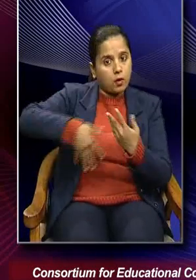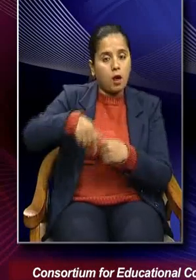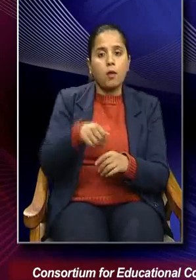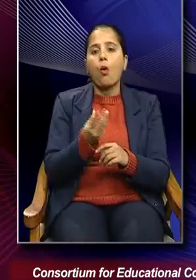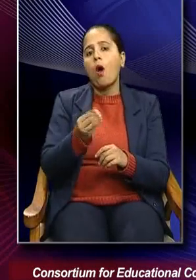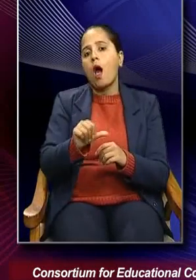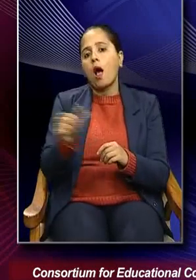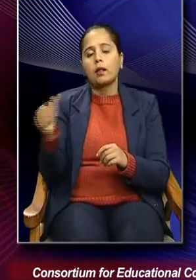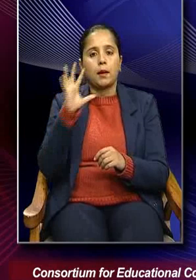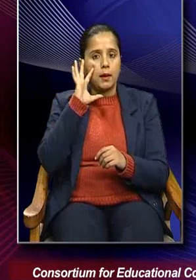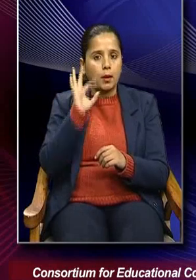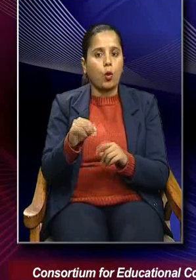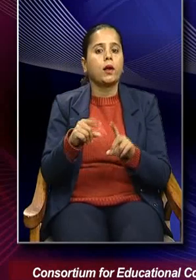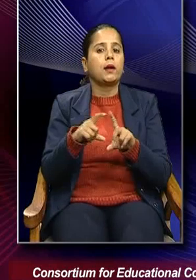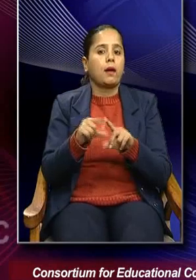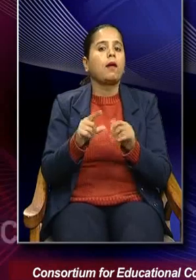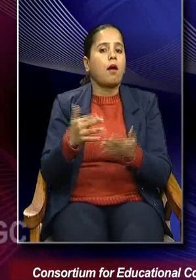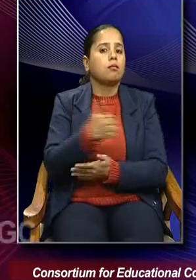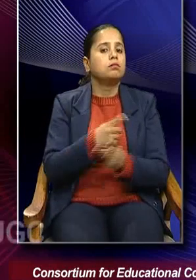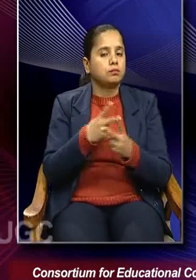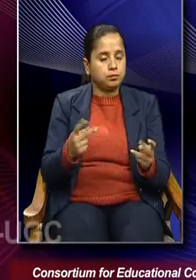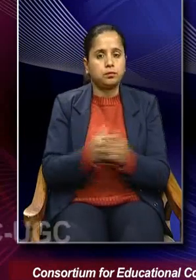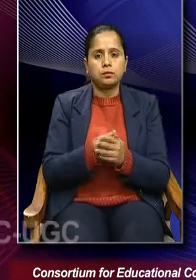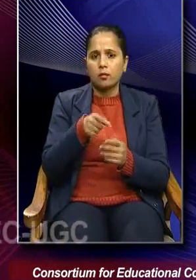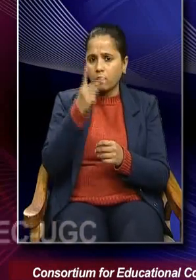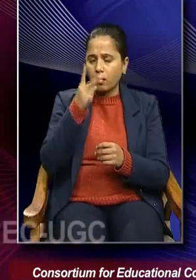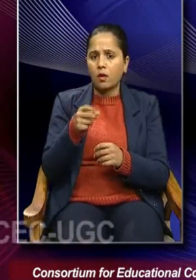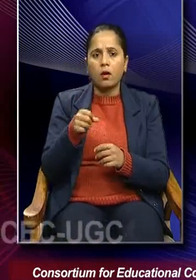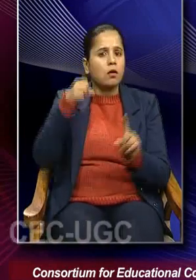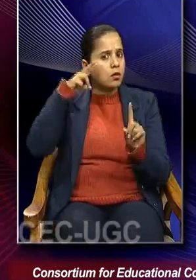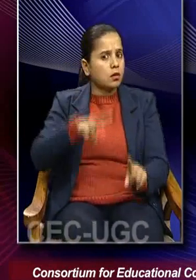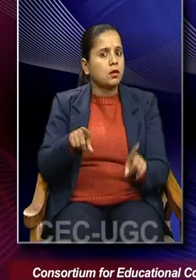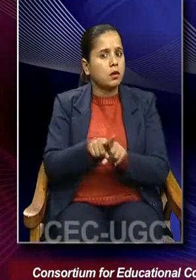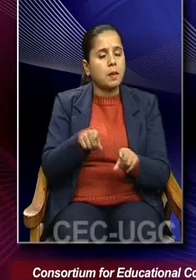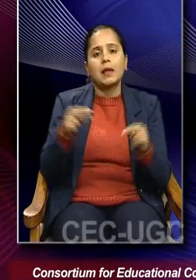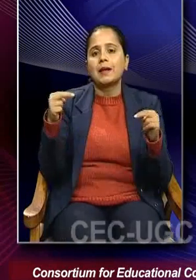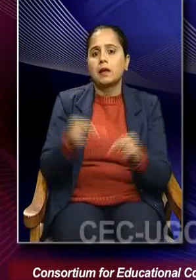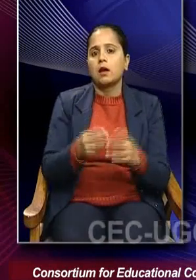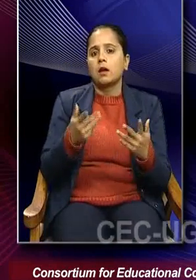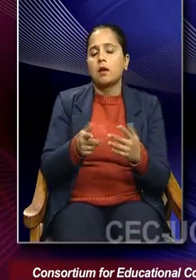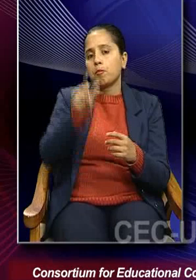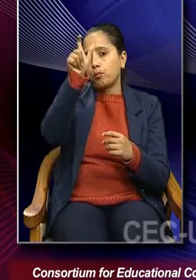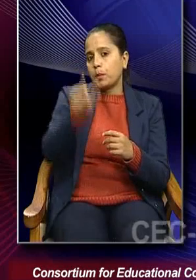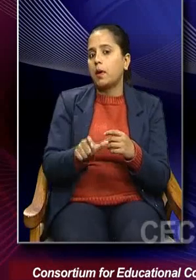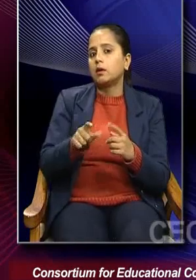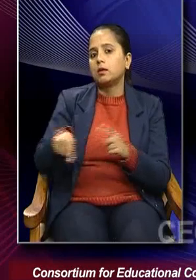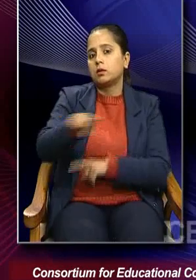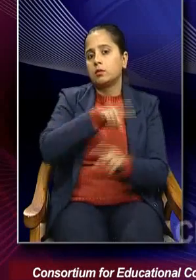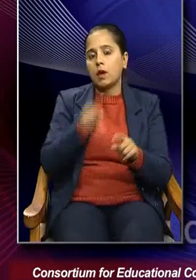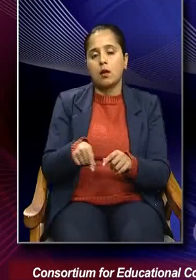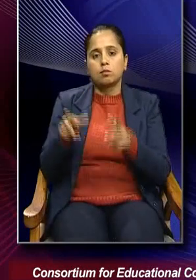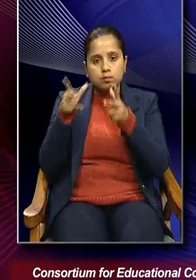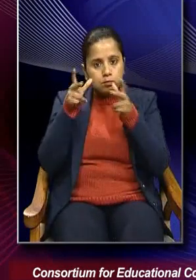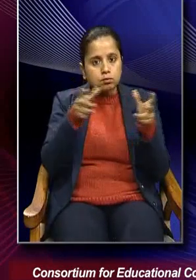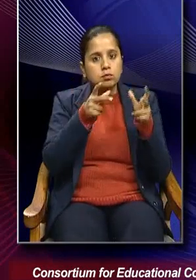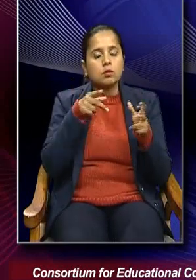other important data. Such a perspective requires a person to observe